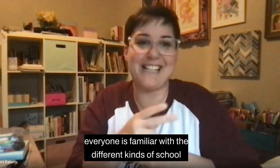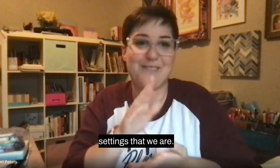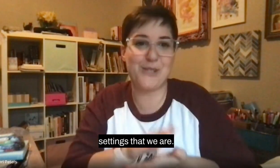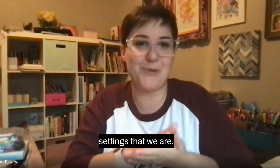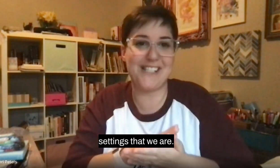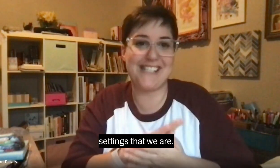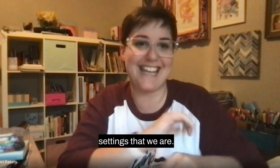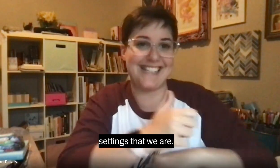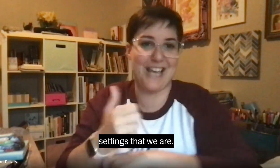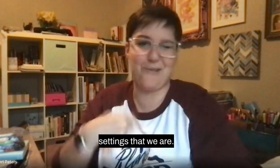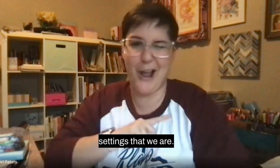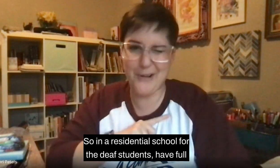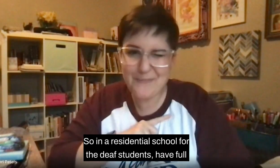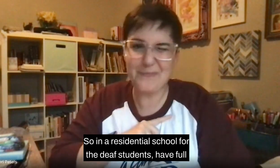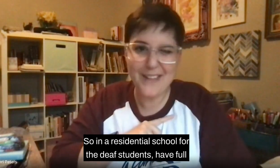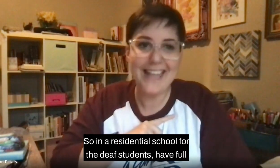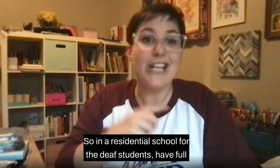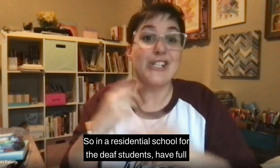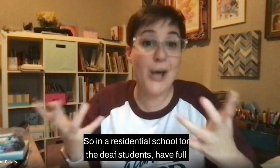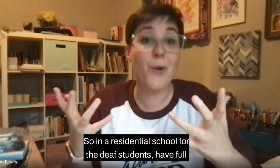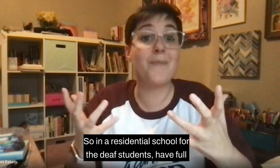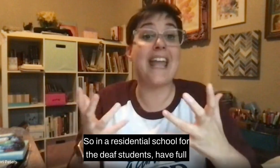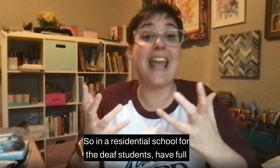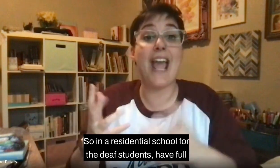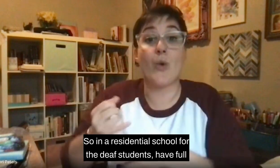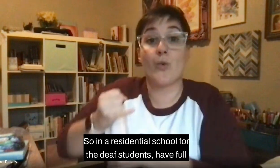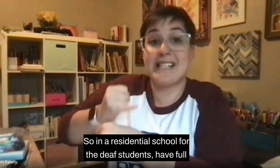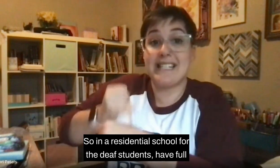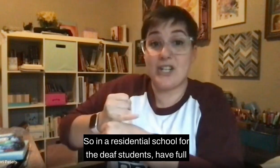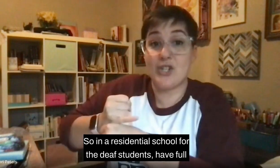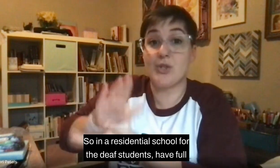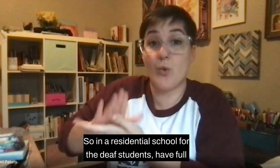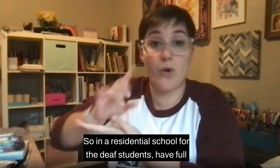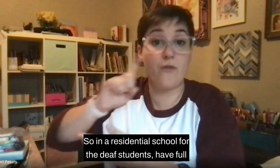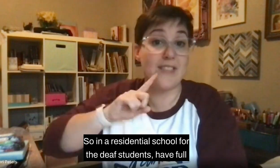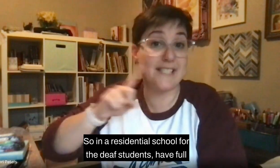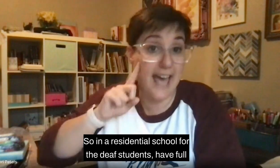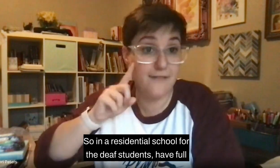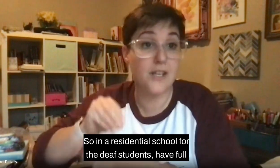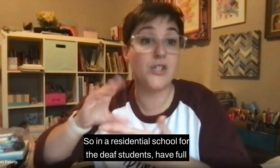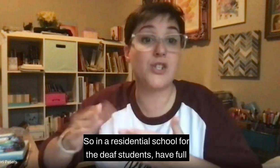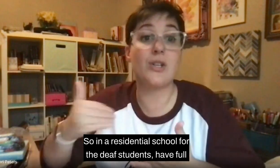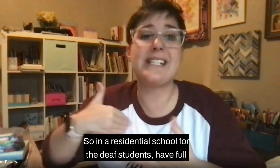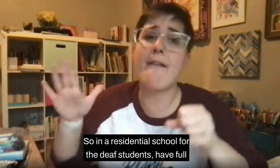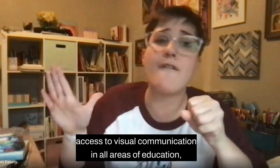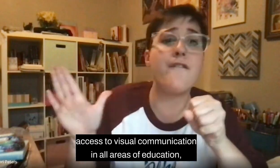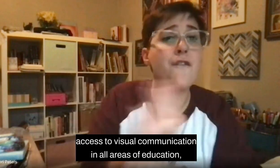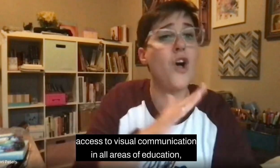of school settings that we are. So in a residential school for the deaf, students have full